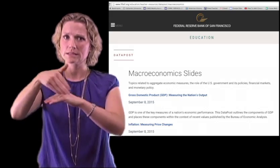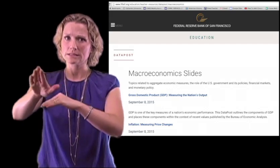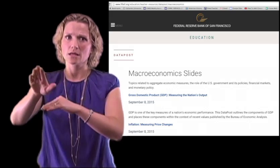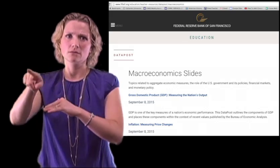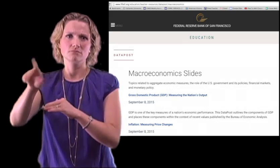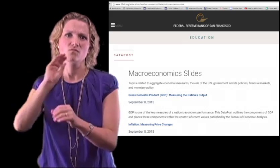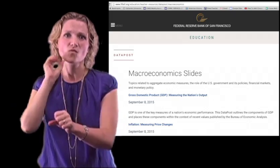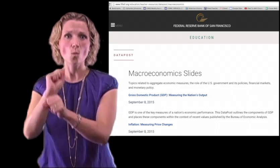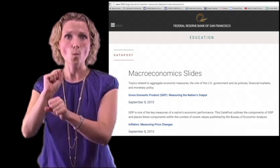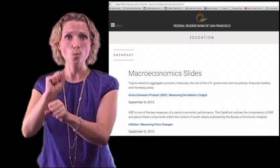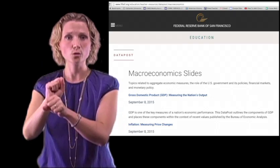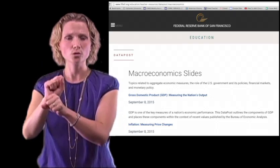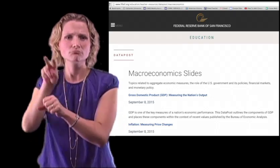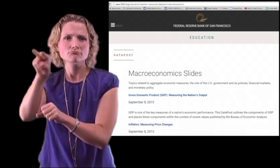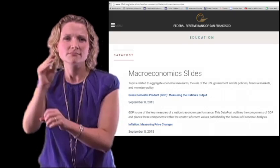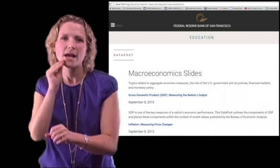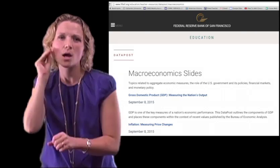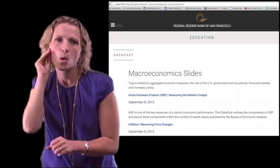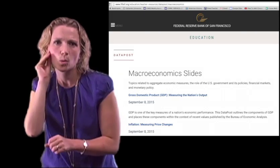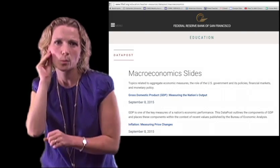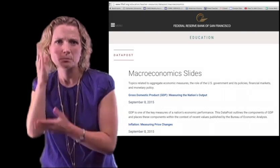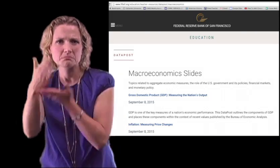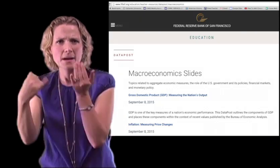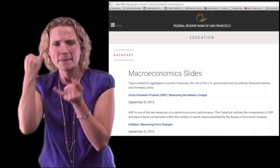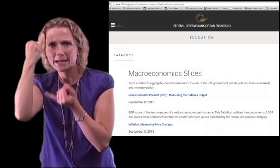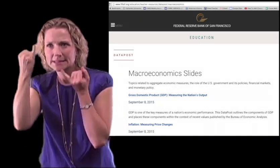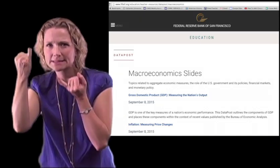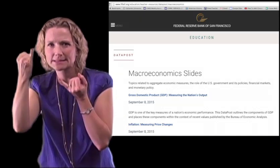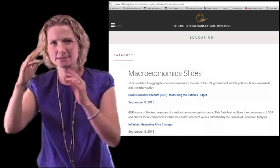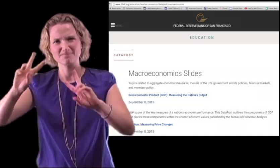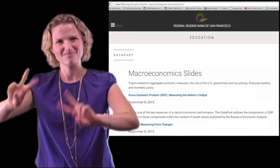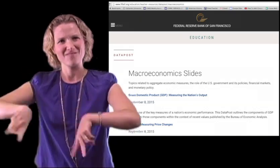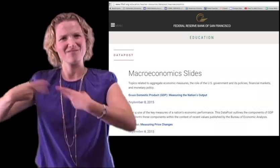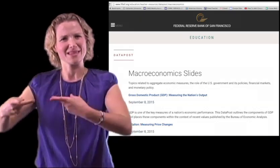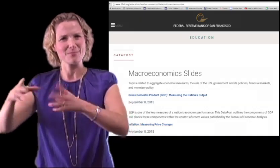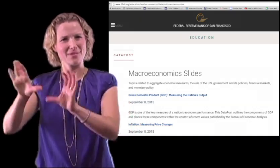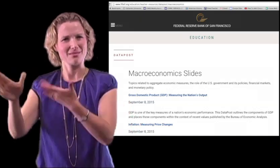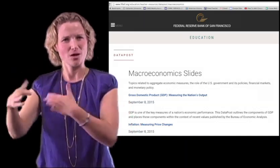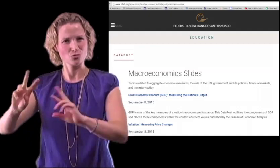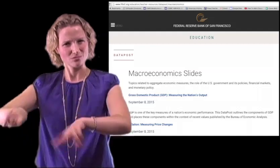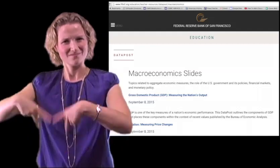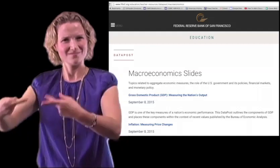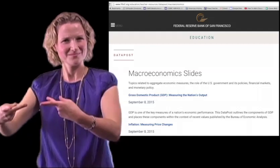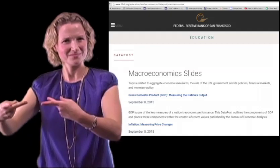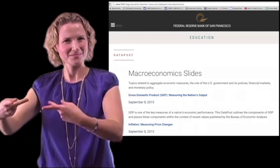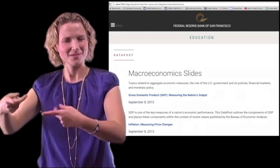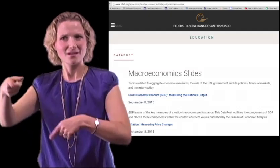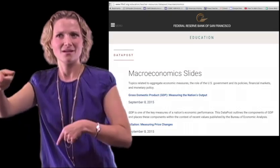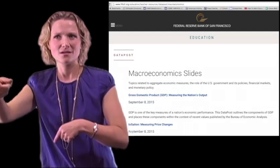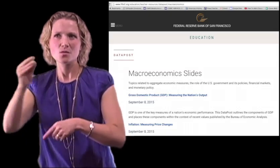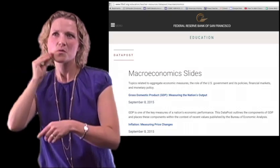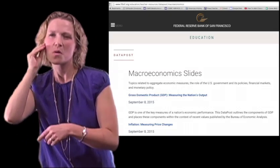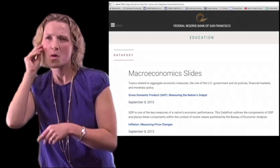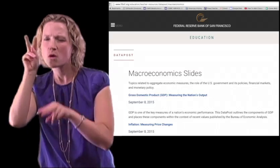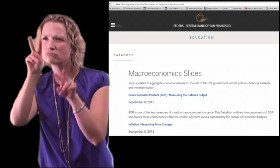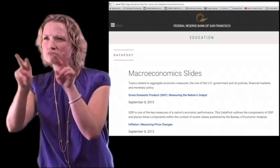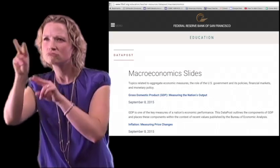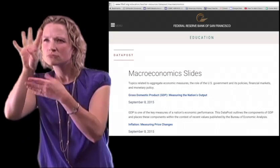possible to send them home for homework. They get some of the ideas outside of the classroom, called a flipped classroom,